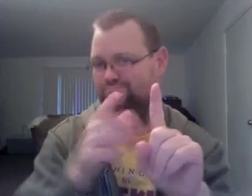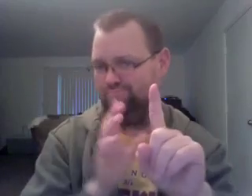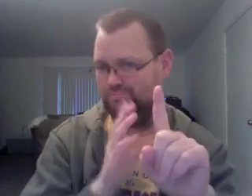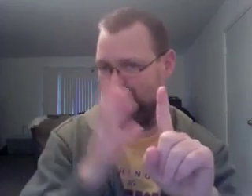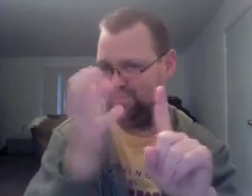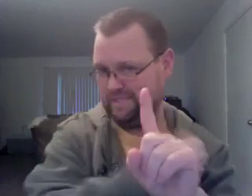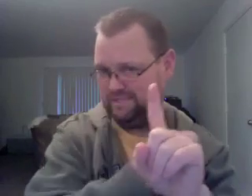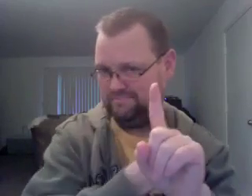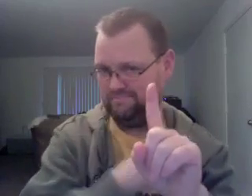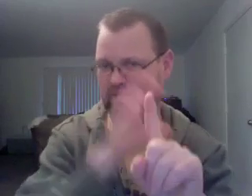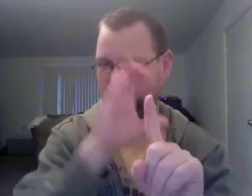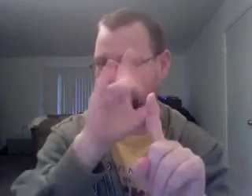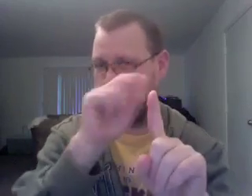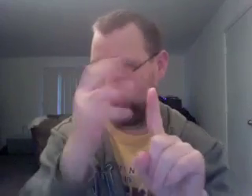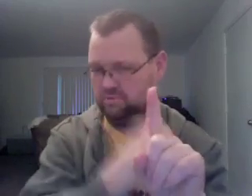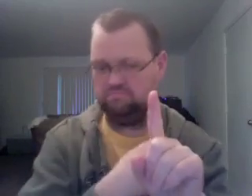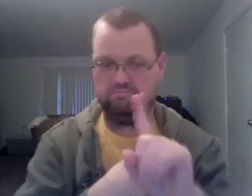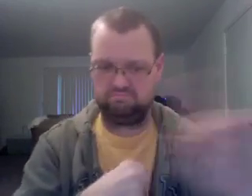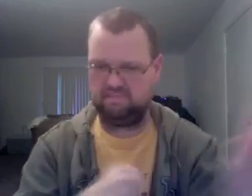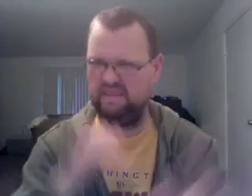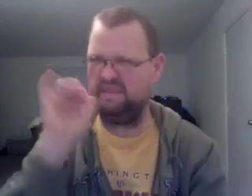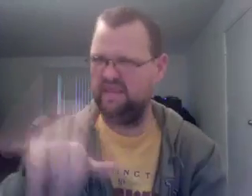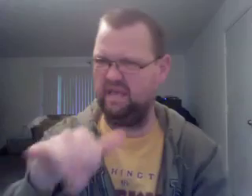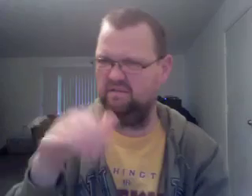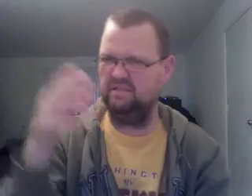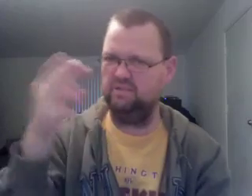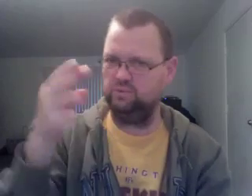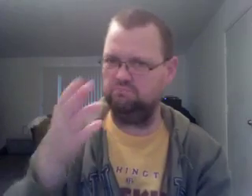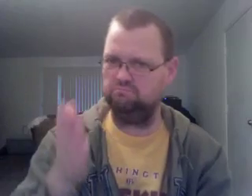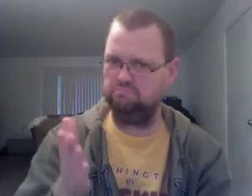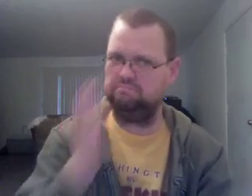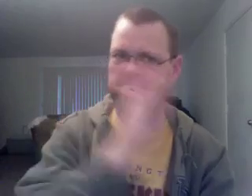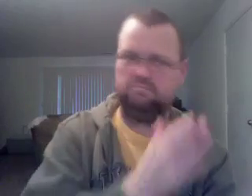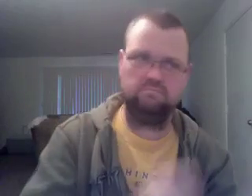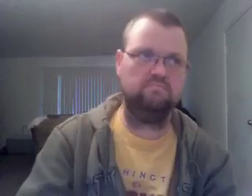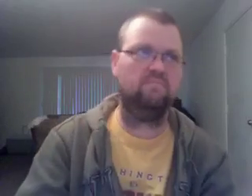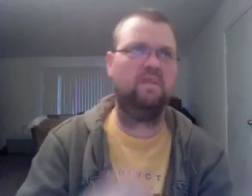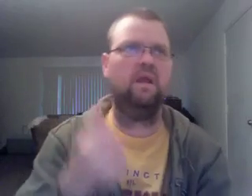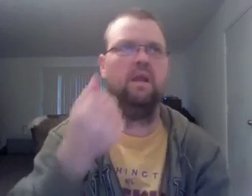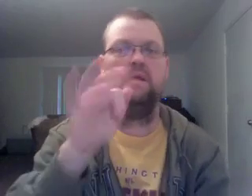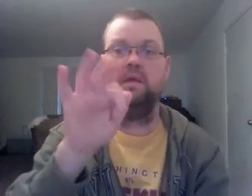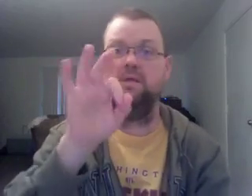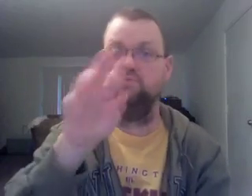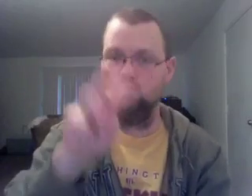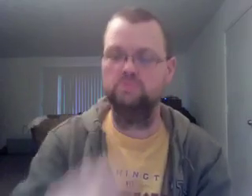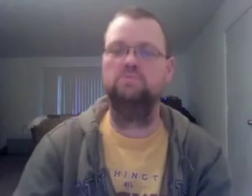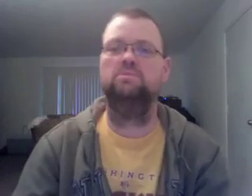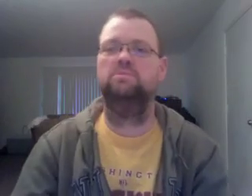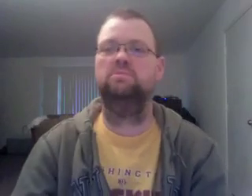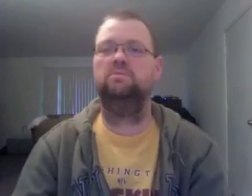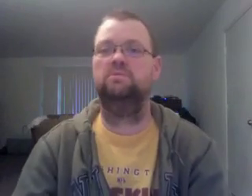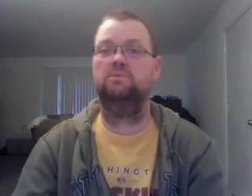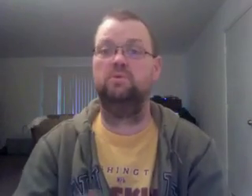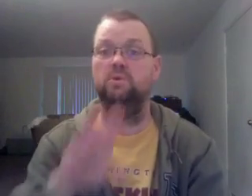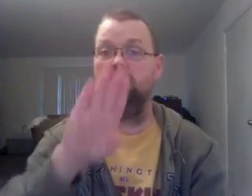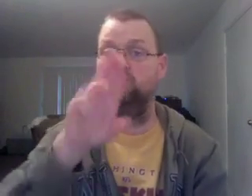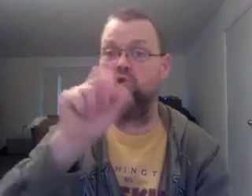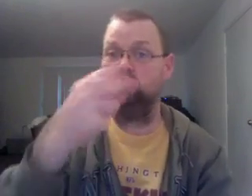races. All about gaining respect back, running, and trying to win race fifths. The 55 of Mark